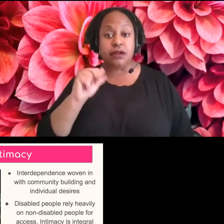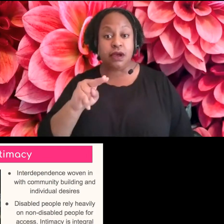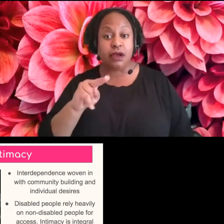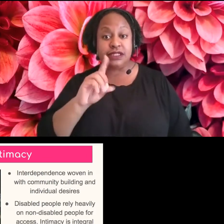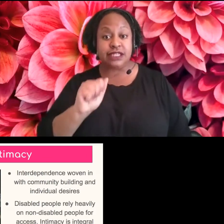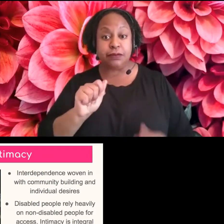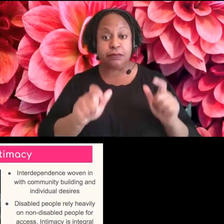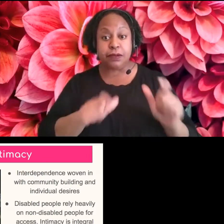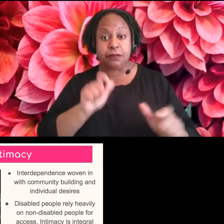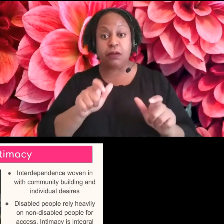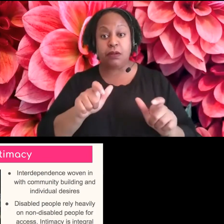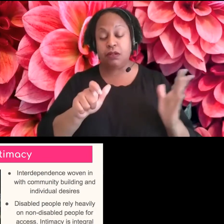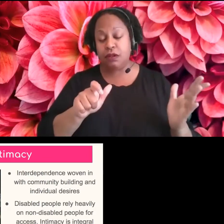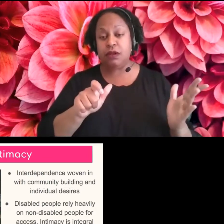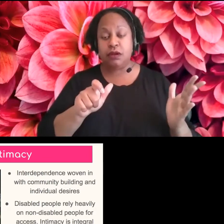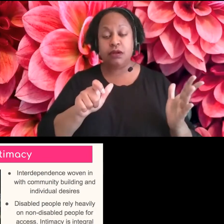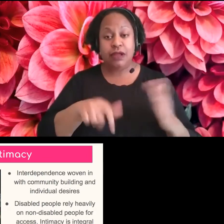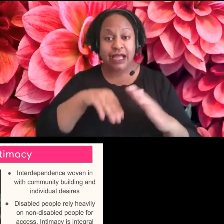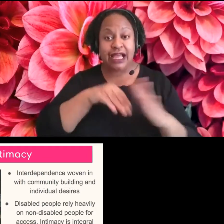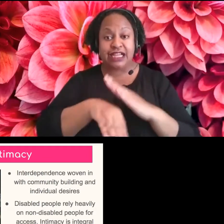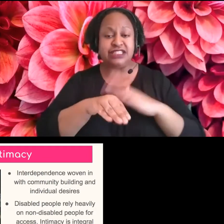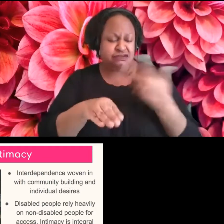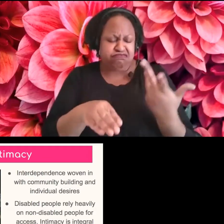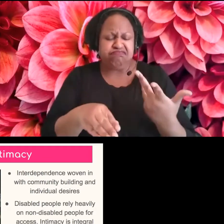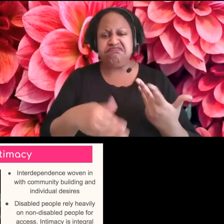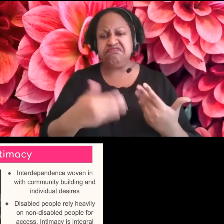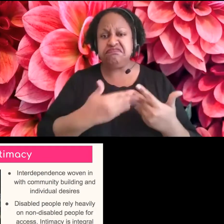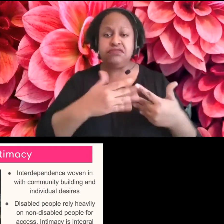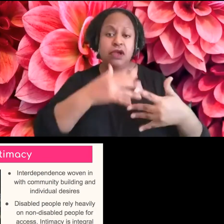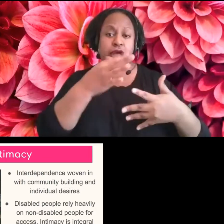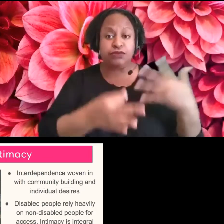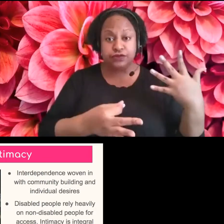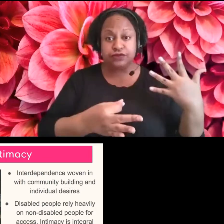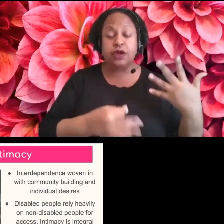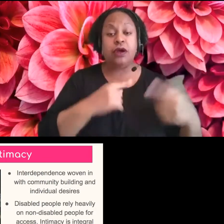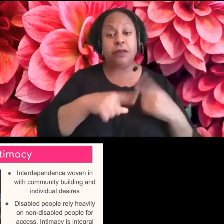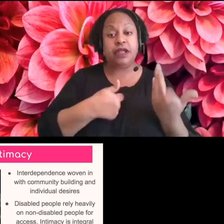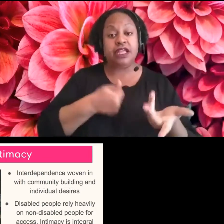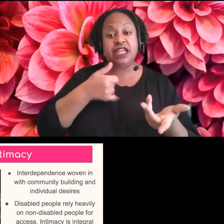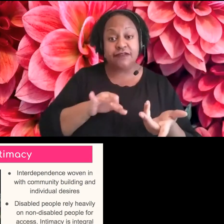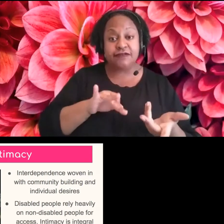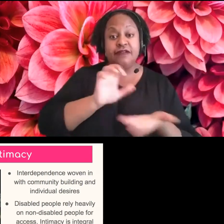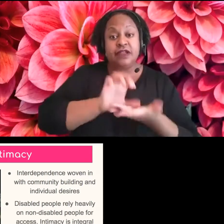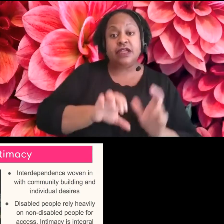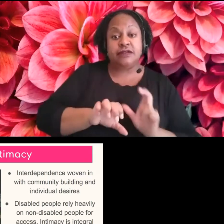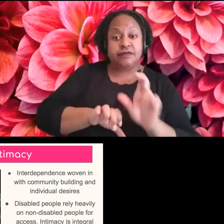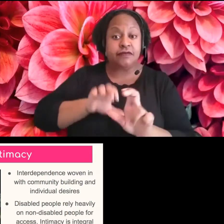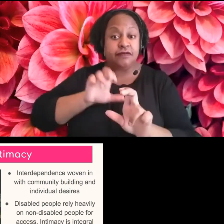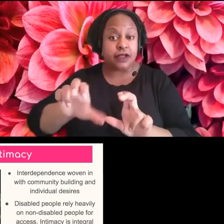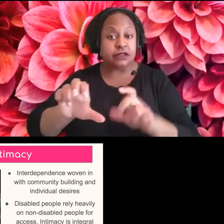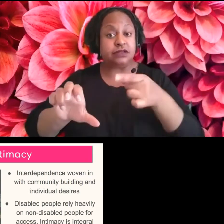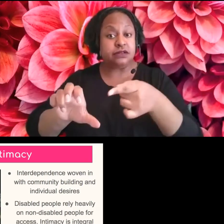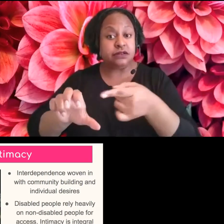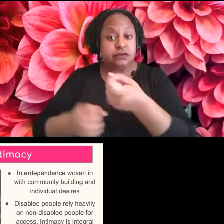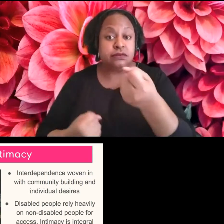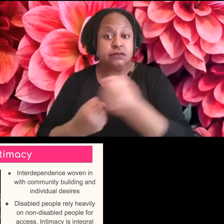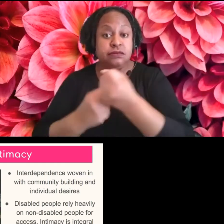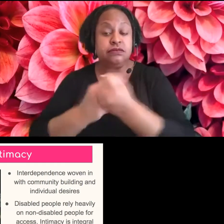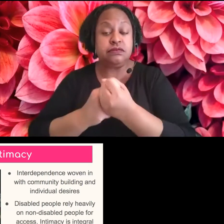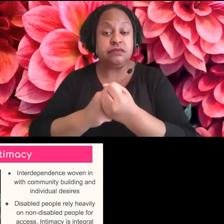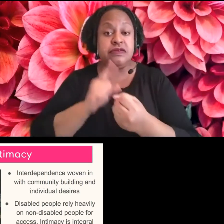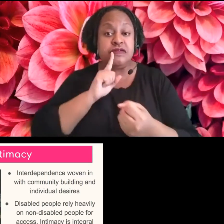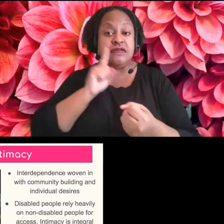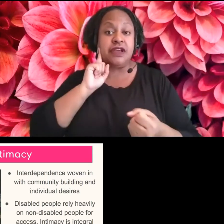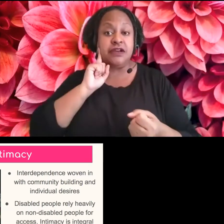So building these relationship and investing in disabled deaf and mad community means going somewhere deeper and going